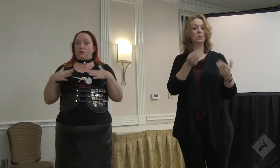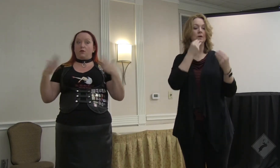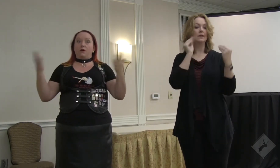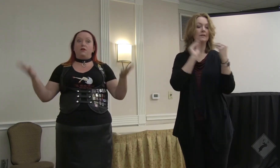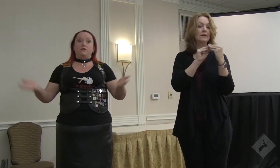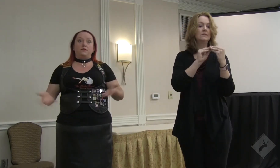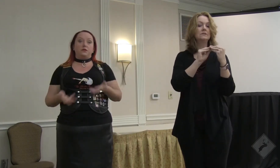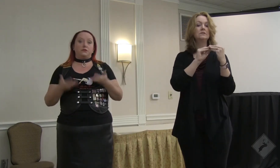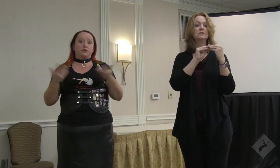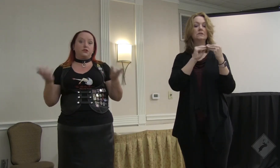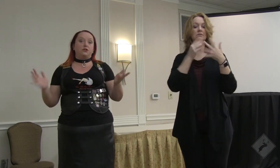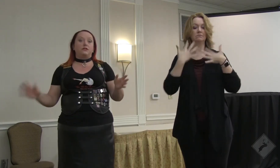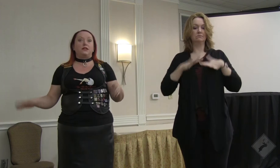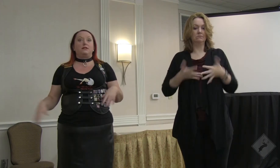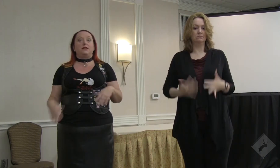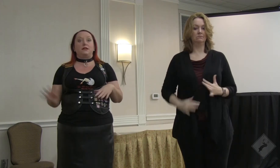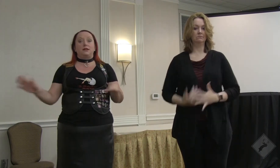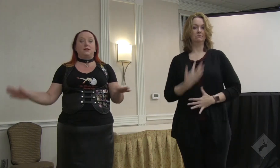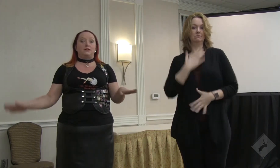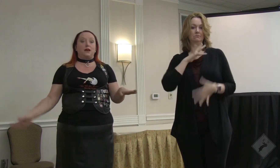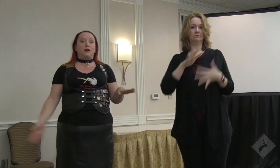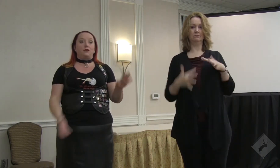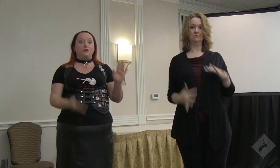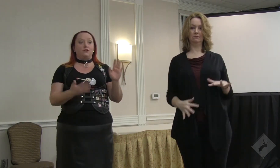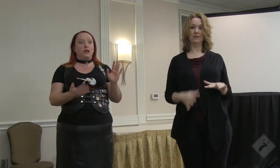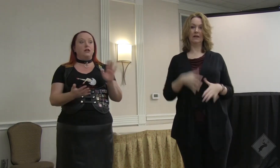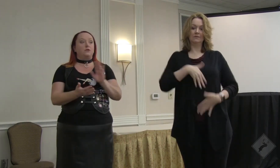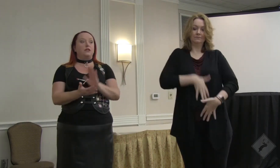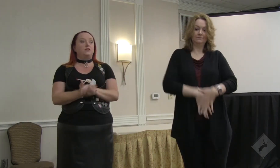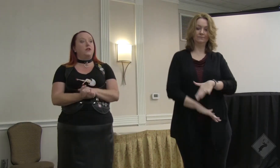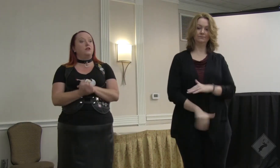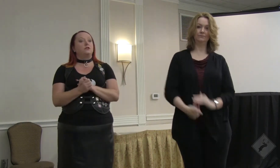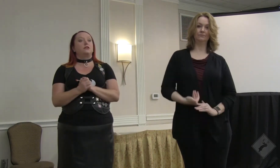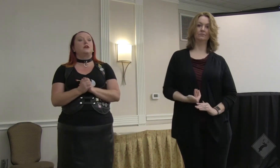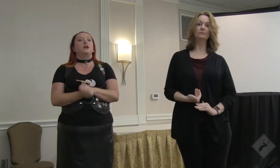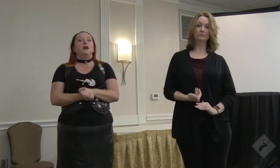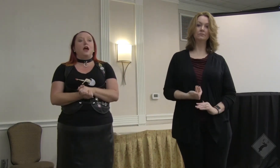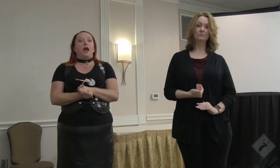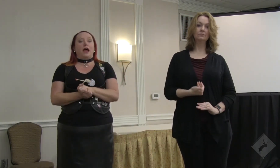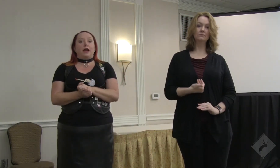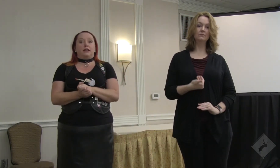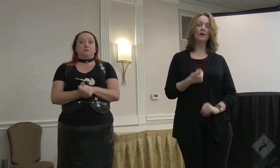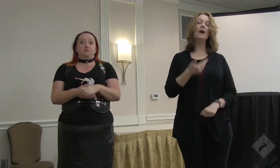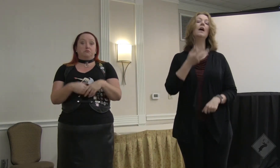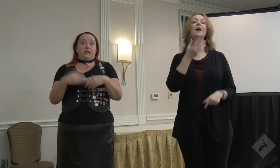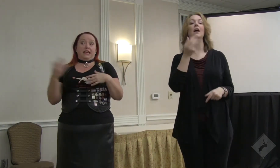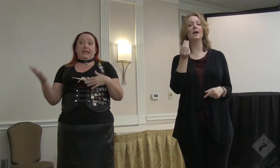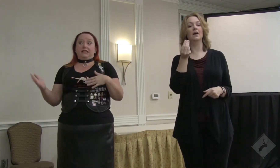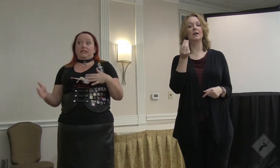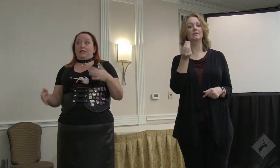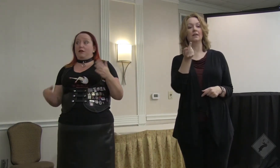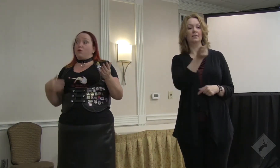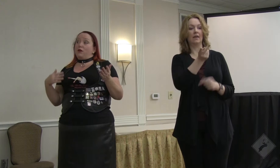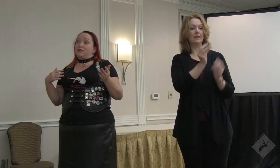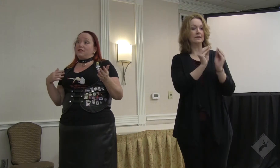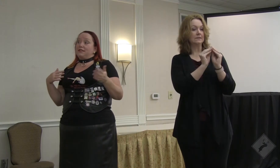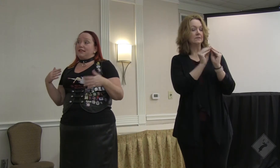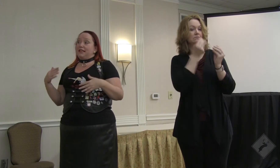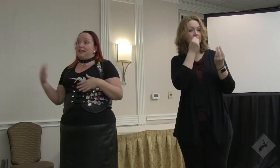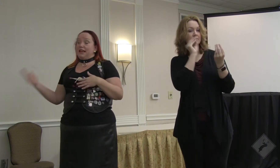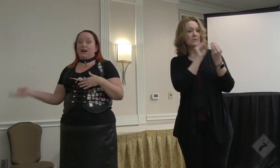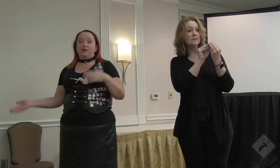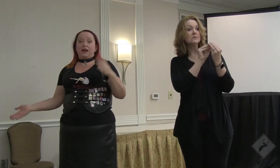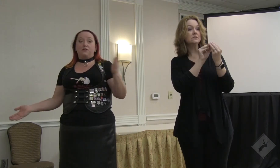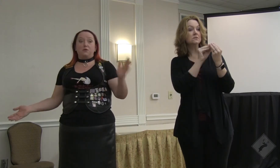and fondle her above and below the shirt and then inside her vagina with his fingers. And they kissed and there were witnesses